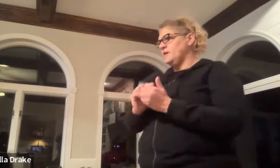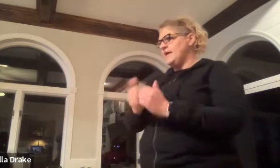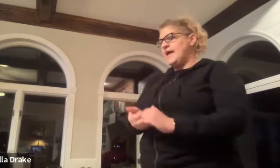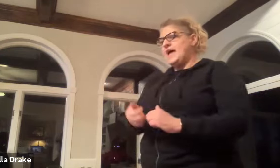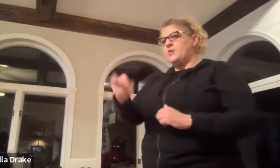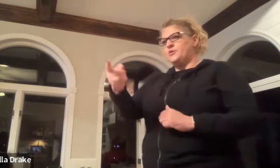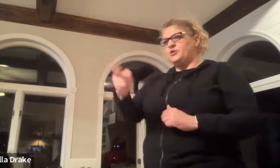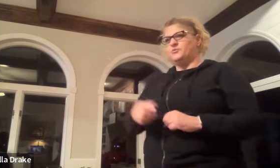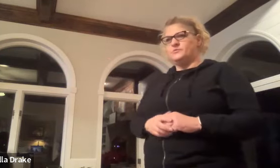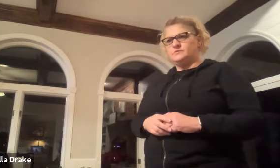how are you